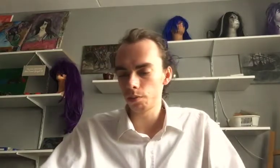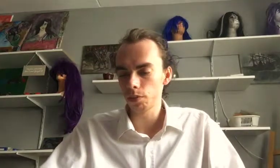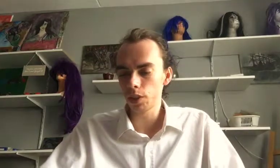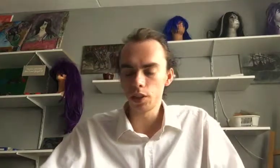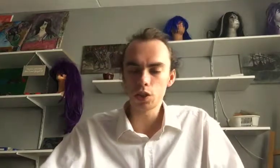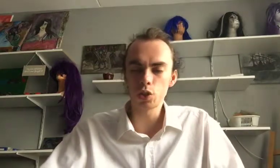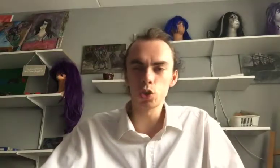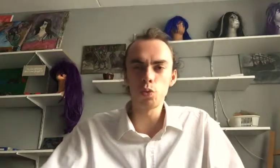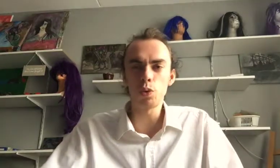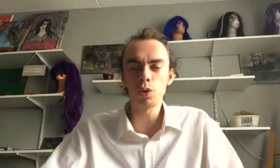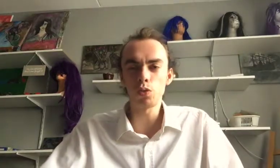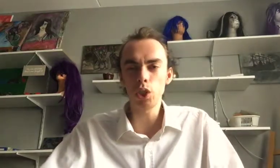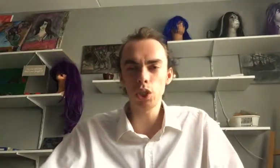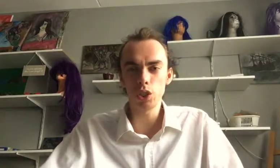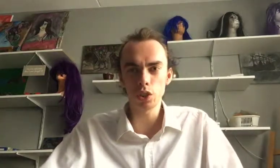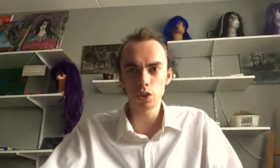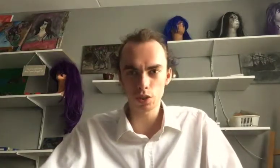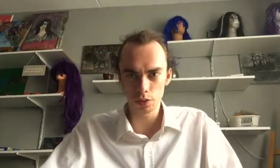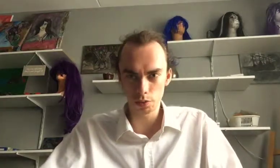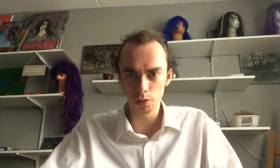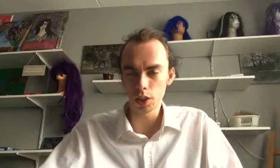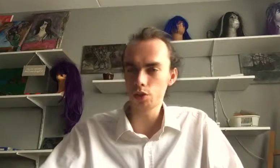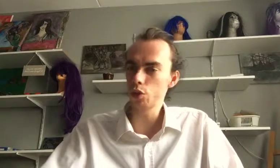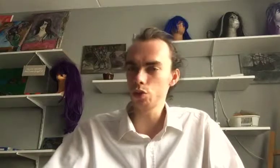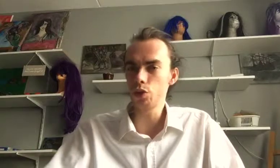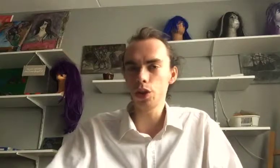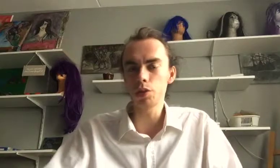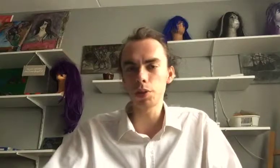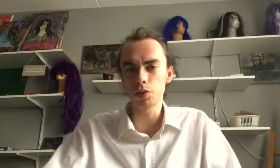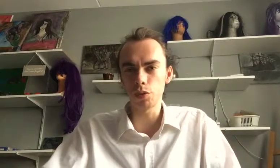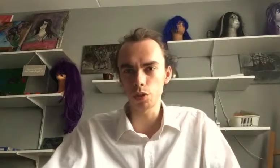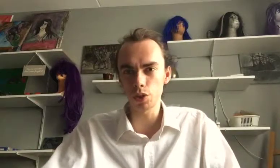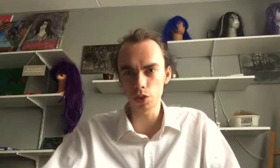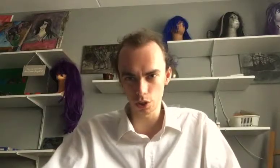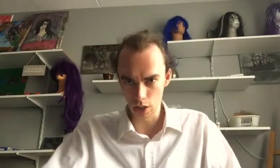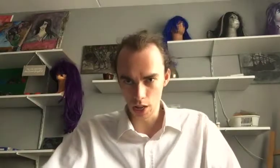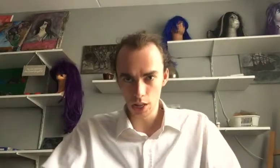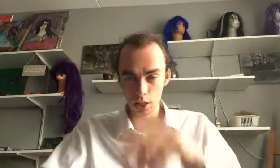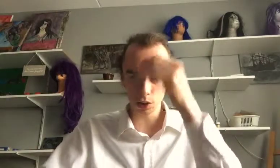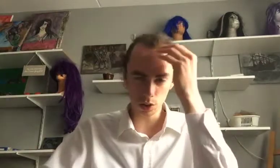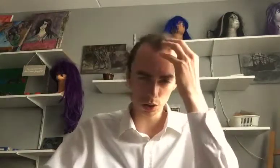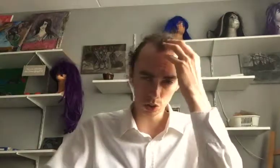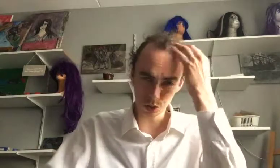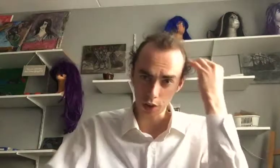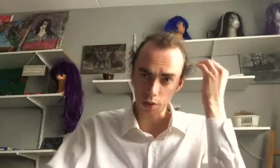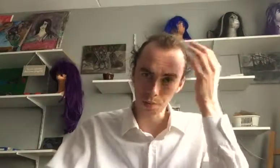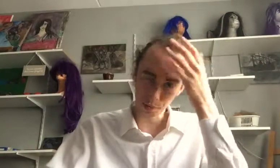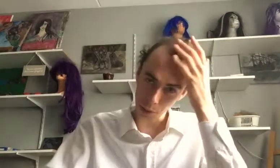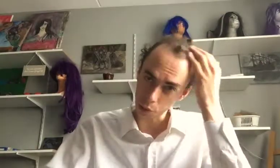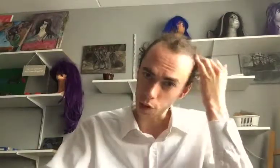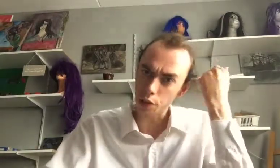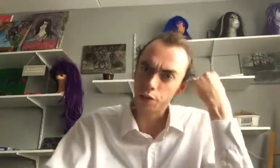There's also one reason that, if you do a little bit of your research, that a lot of people have,